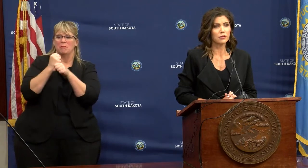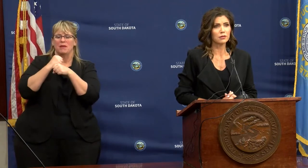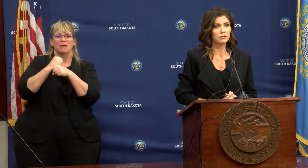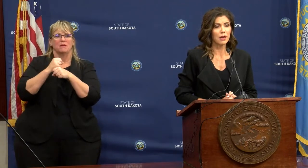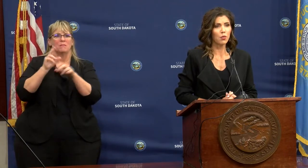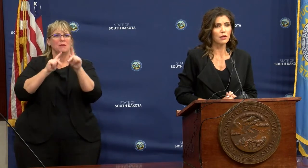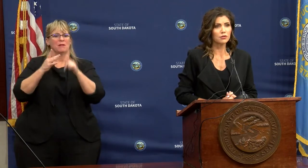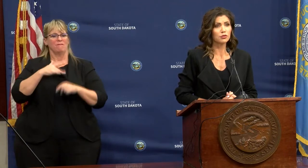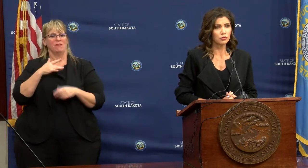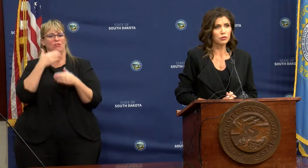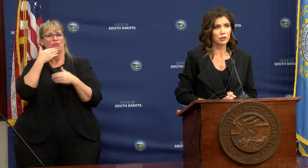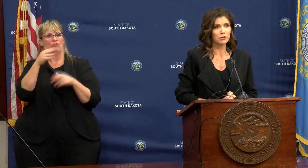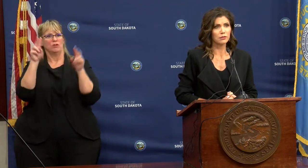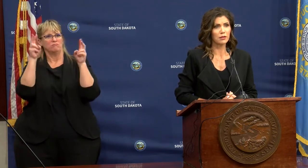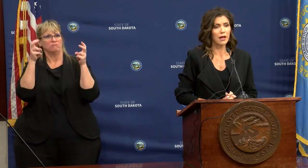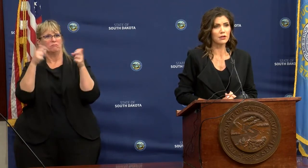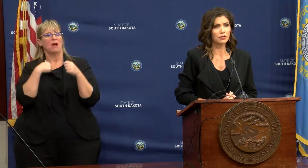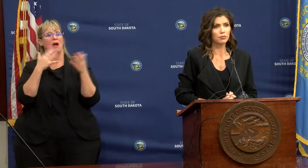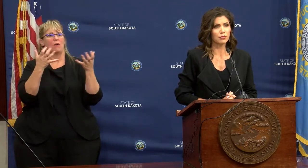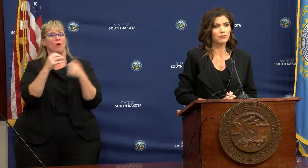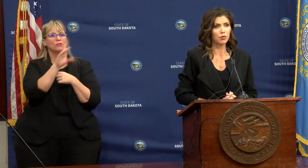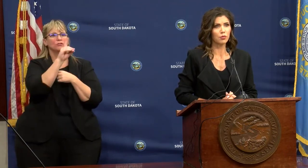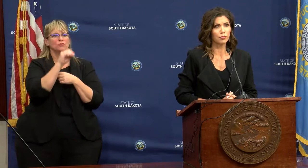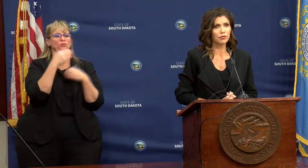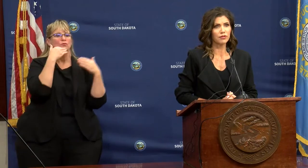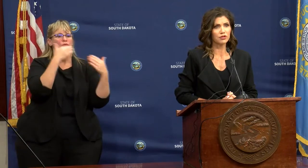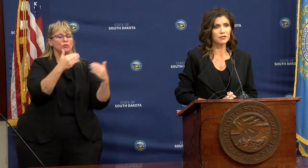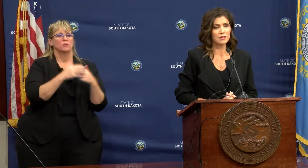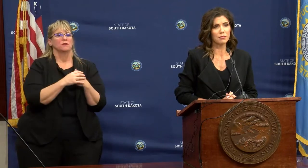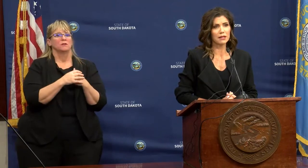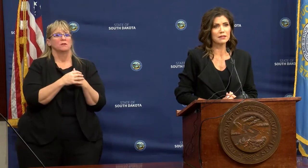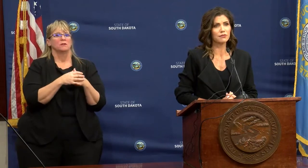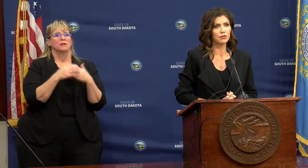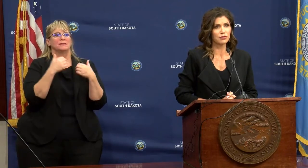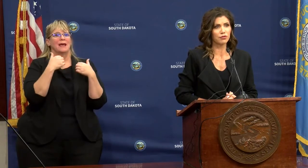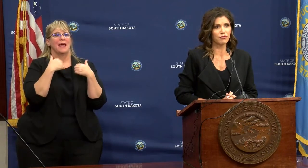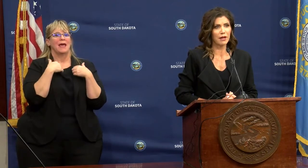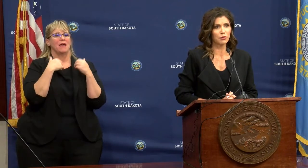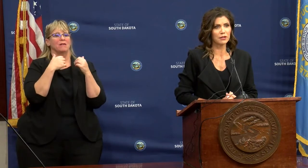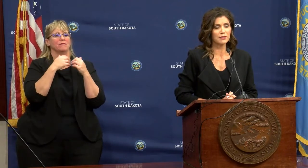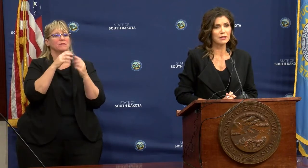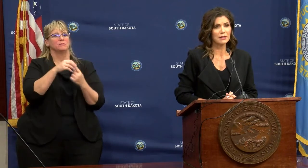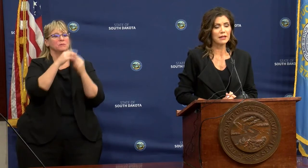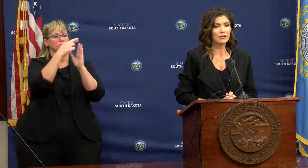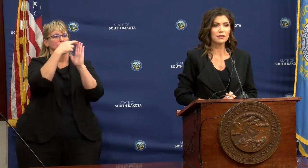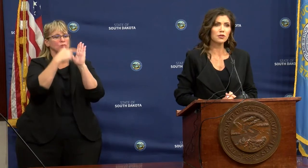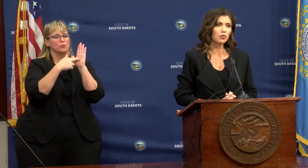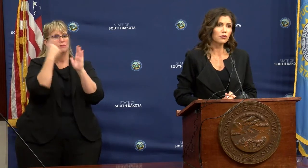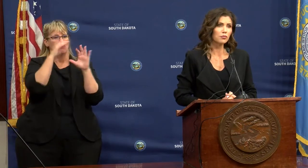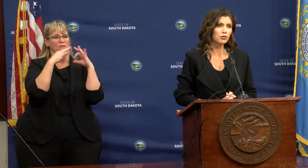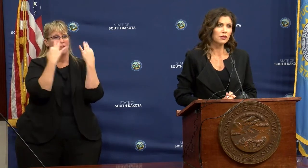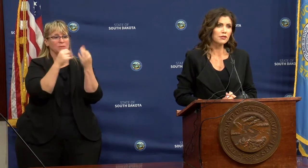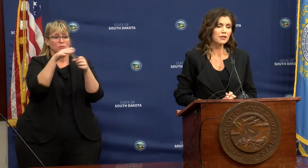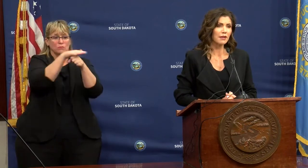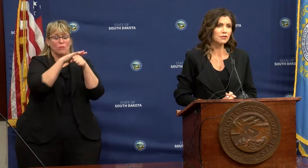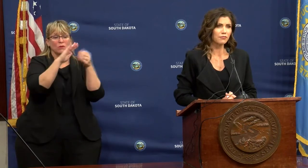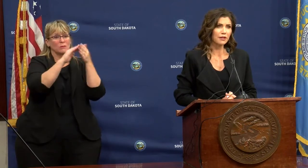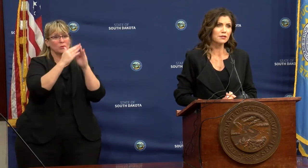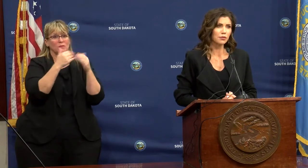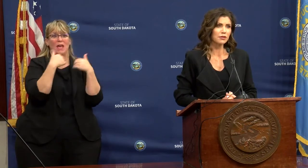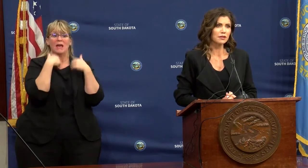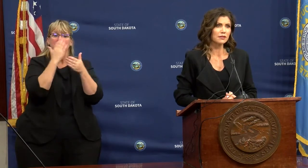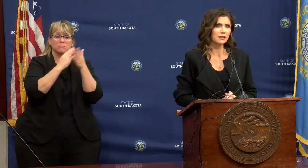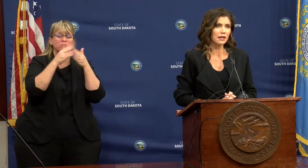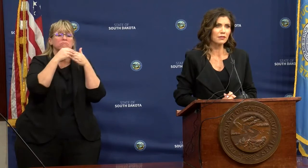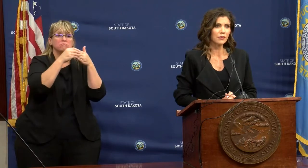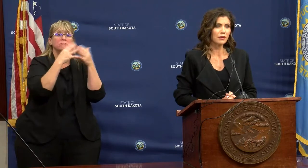good. I want to do good and actually put forward provisions that make a difference for families. And these local communities have some